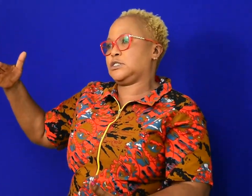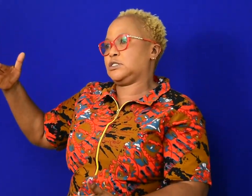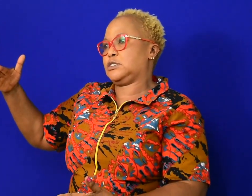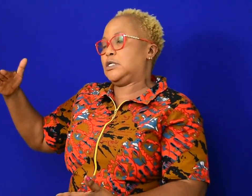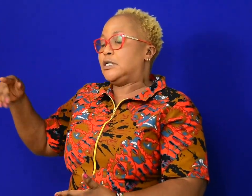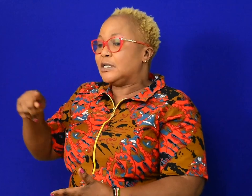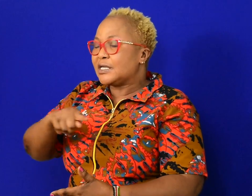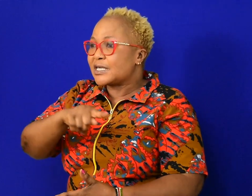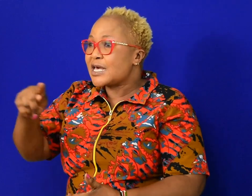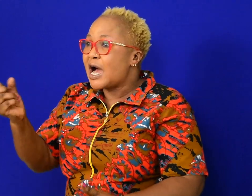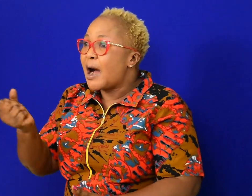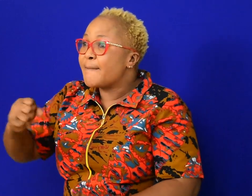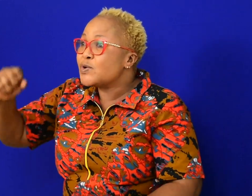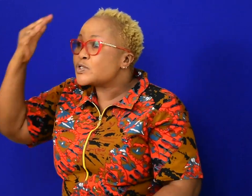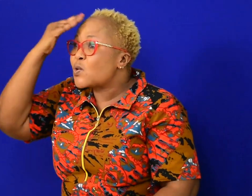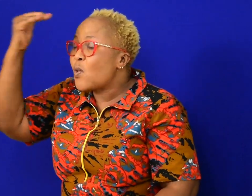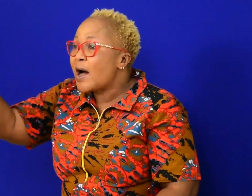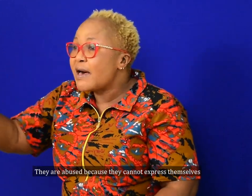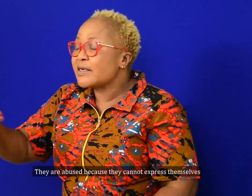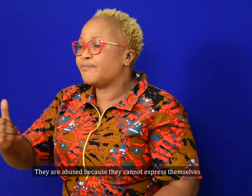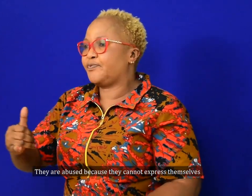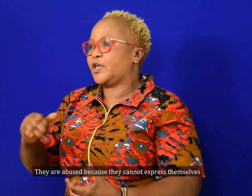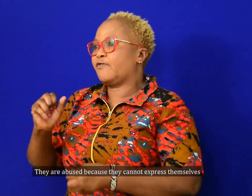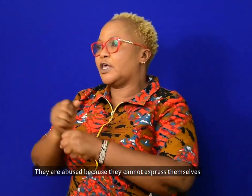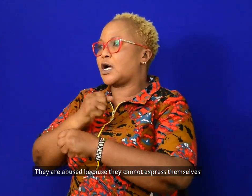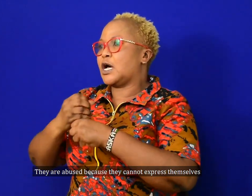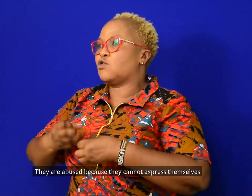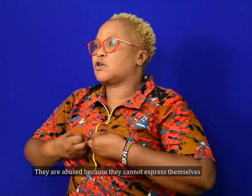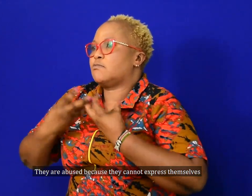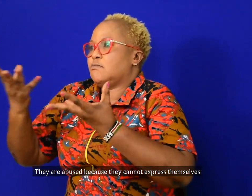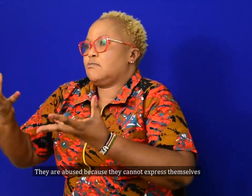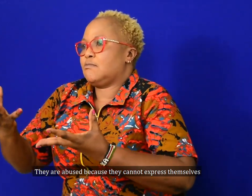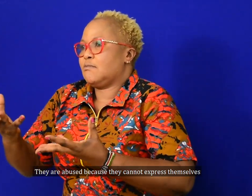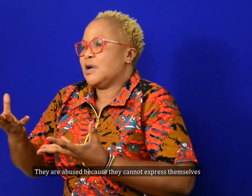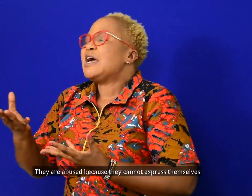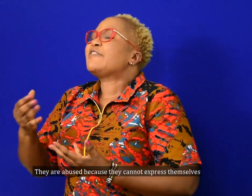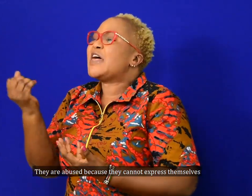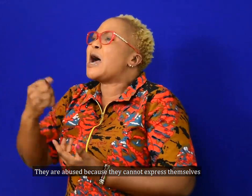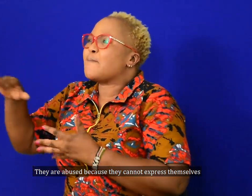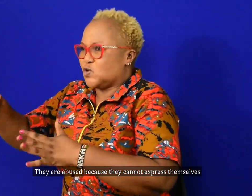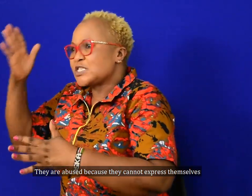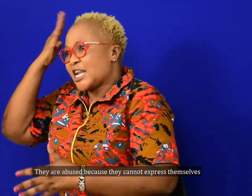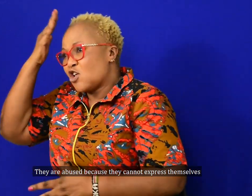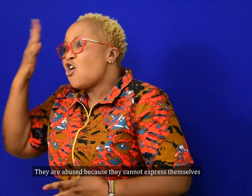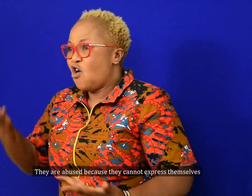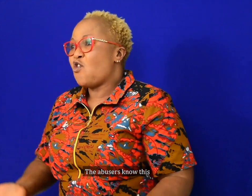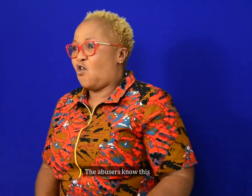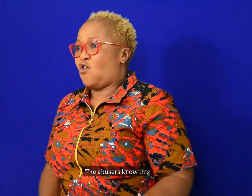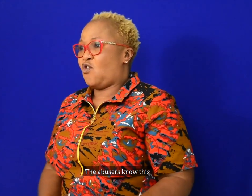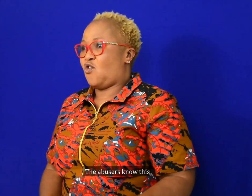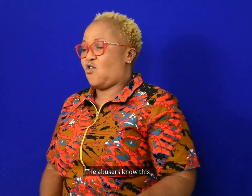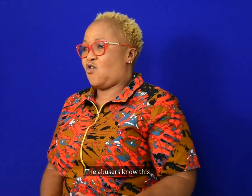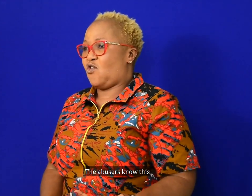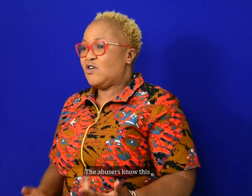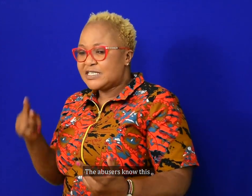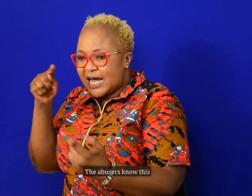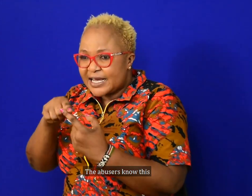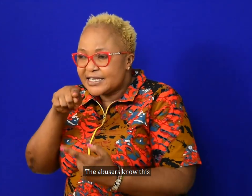adults. They are abused because they cannot express themselves. And the abusers know this.